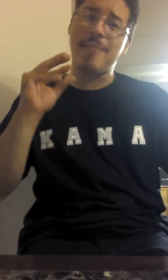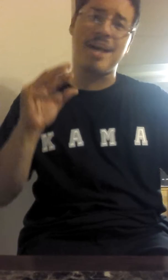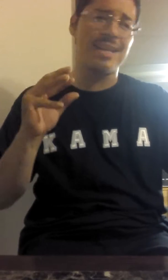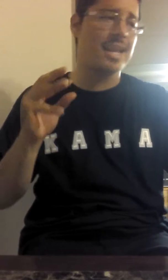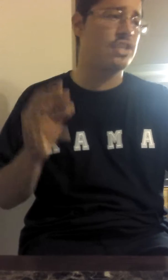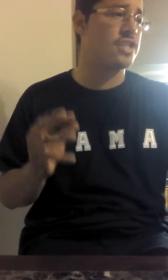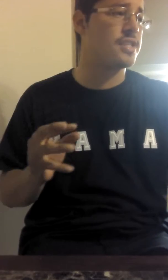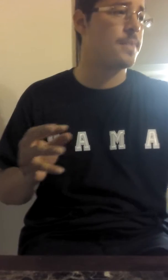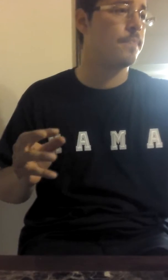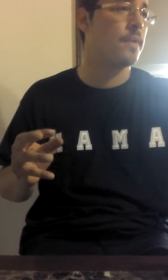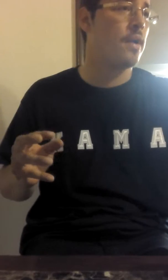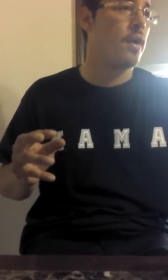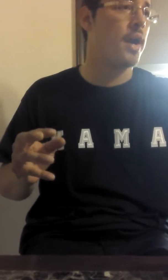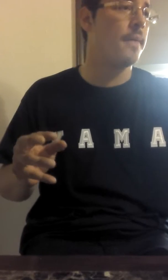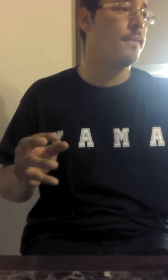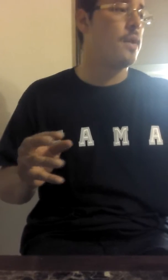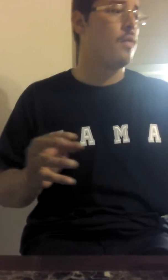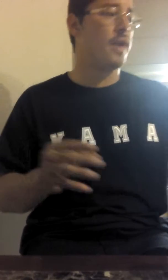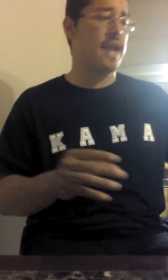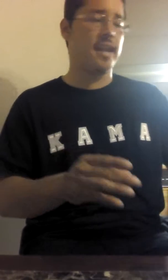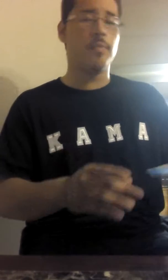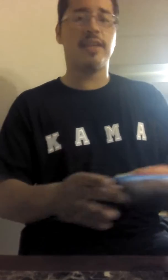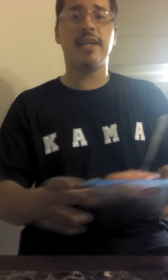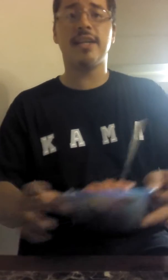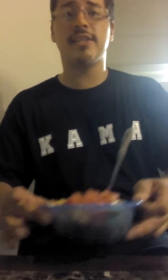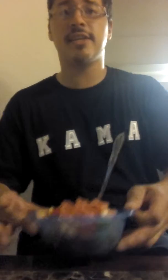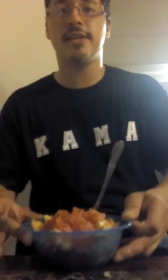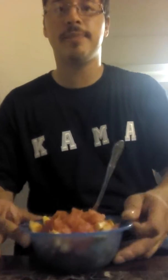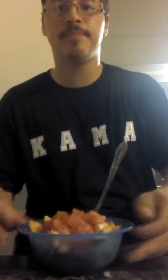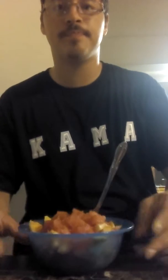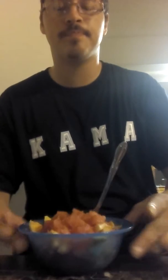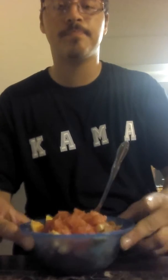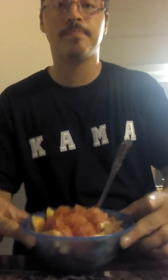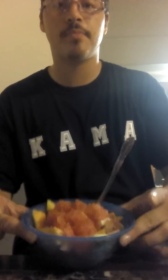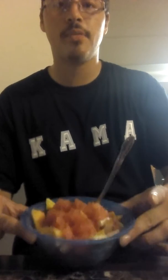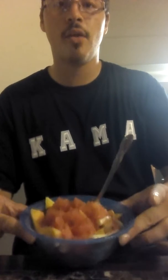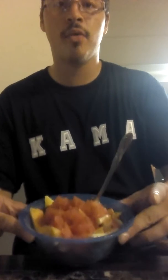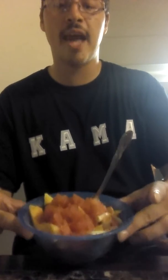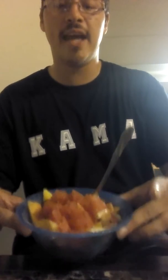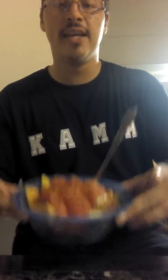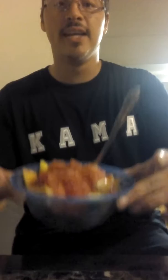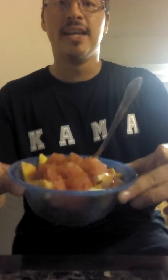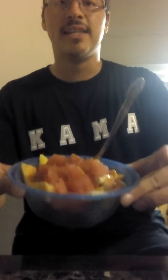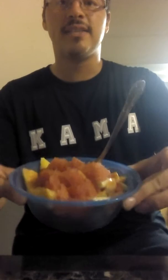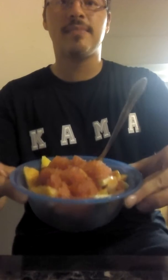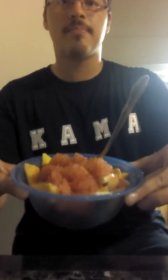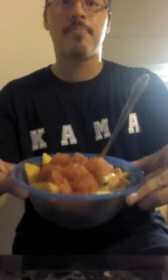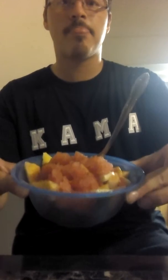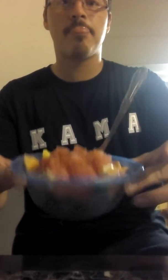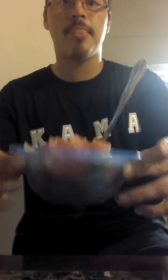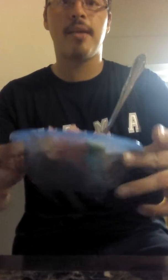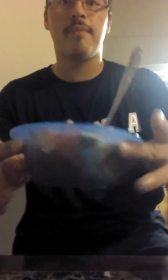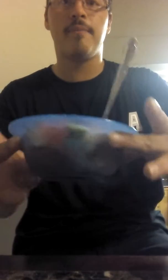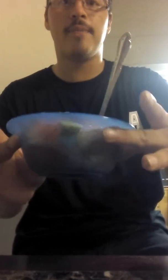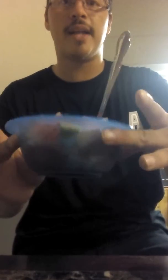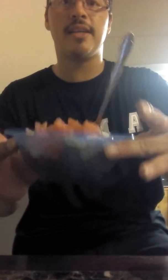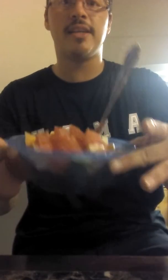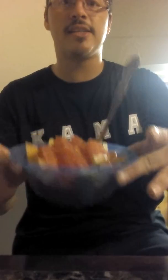came out delicious. Alright, we're going to end up with this, okay? Or you can make it the other way. Like this.